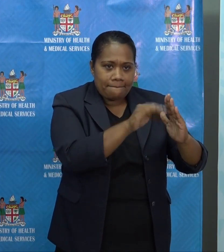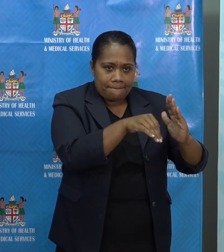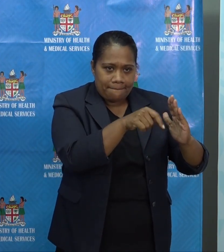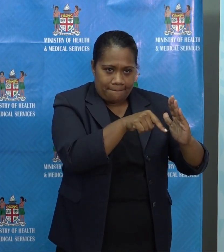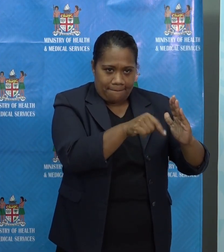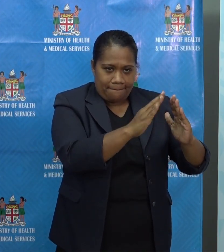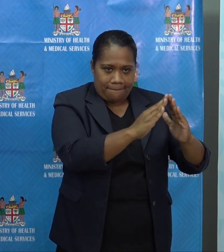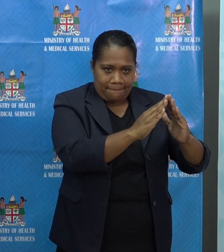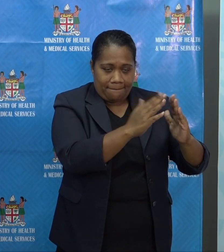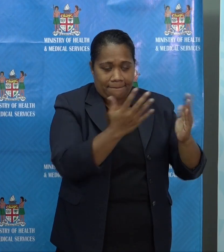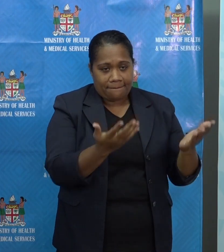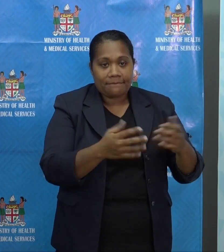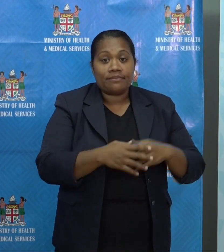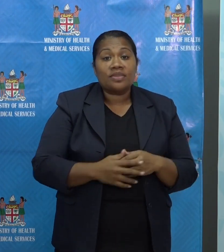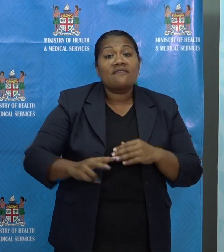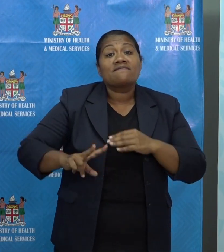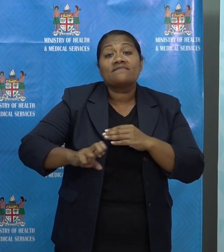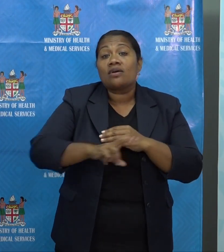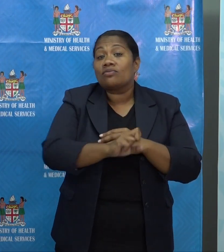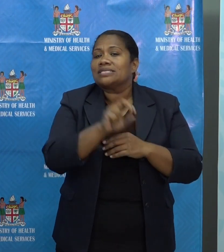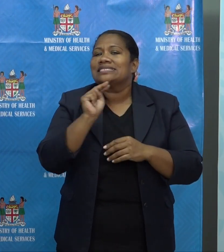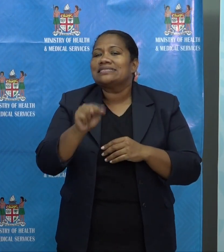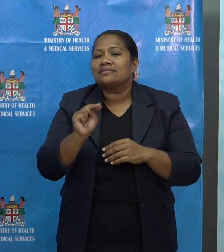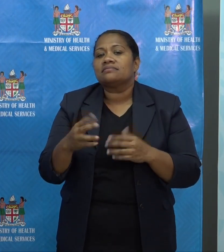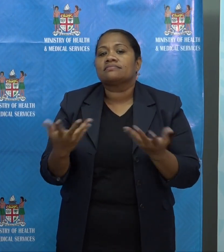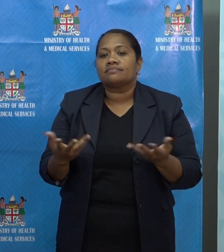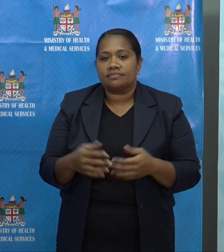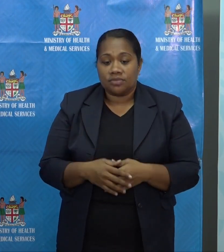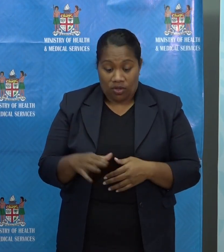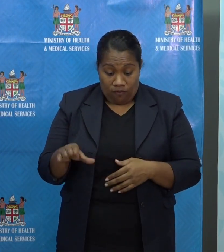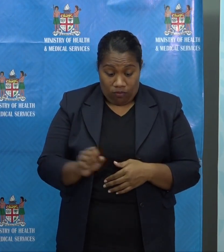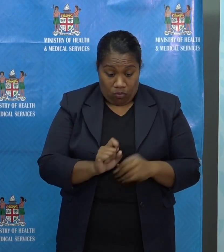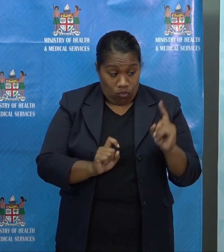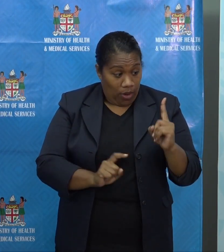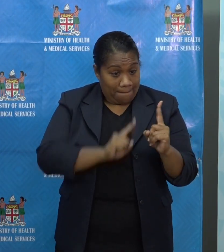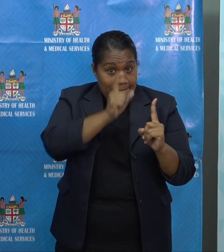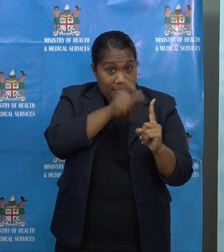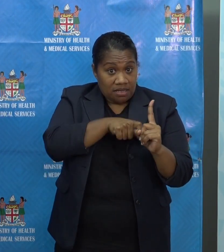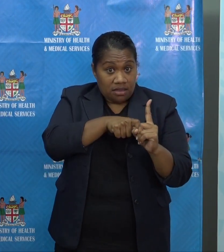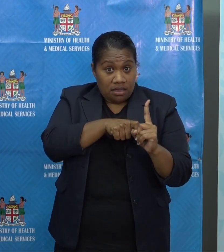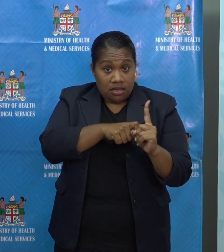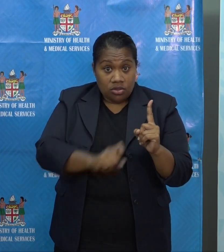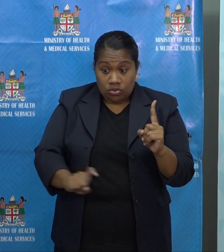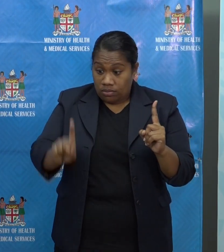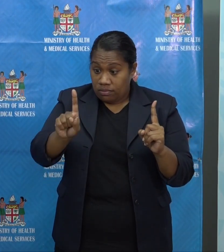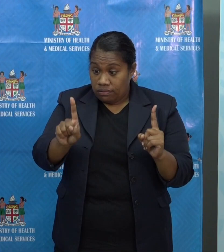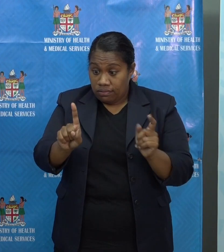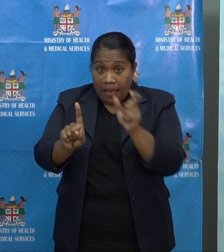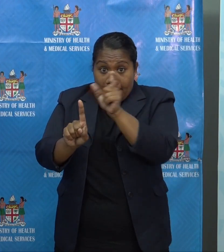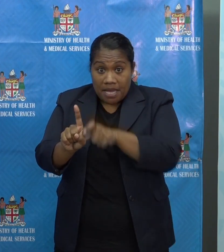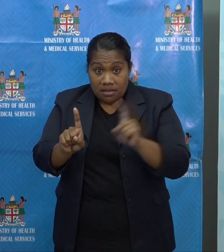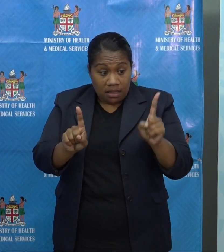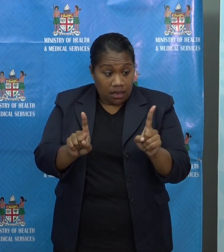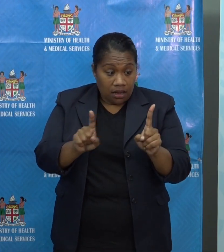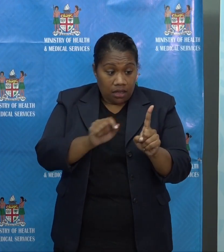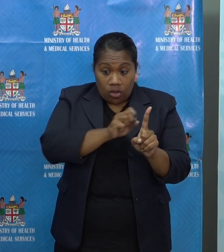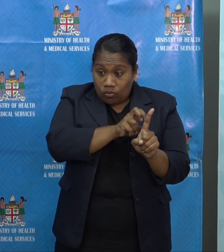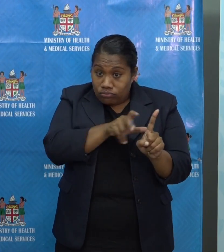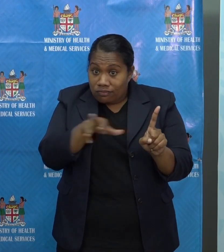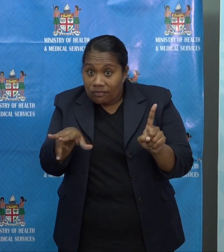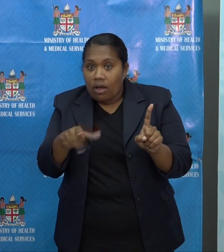The virus actually needs to go from one human being to another human being in order to stay alive and to survive.